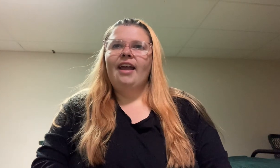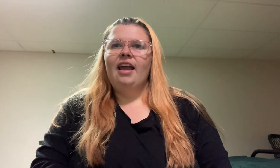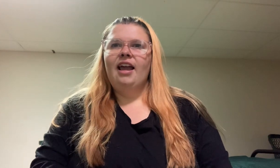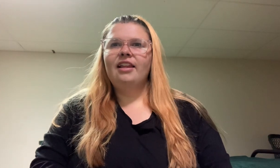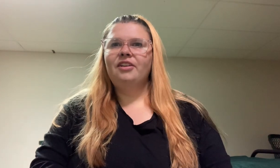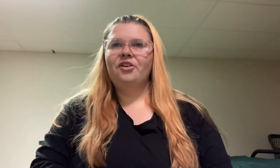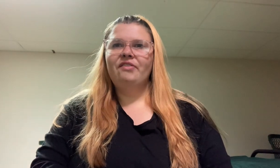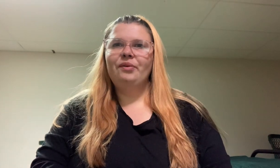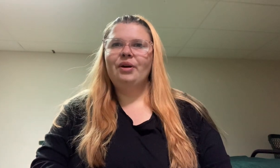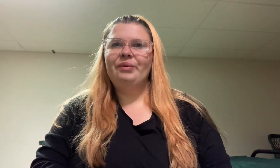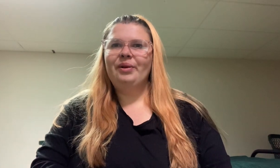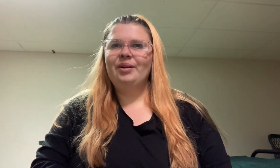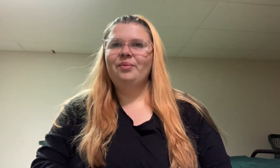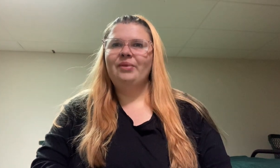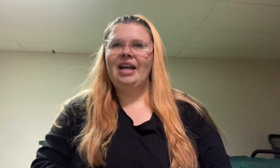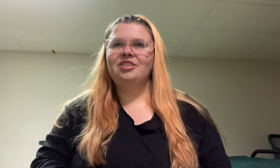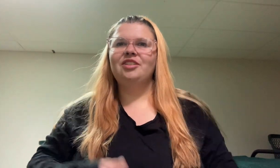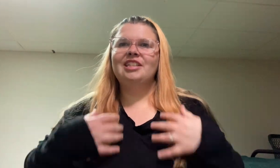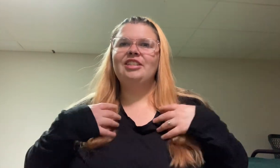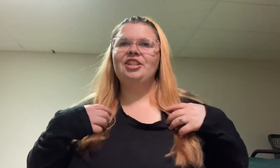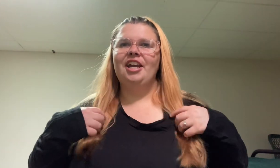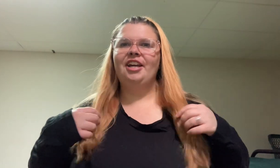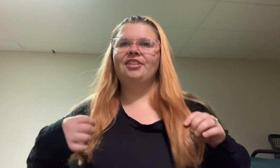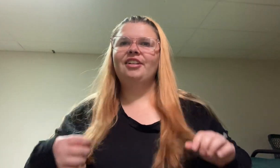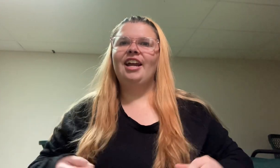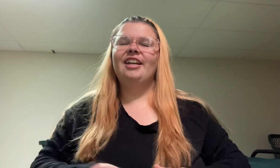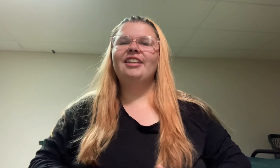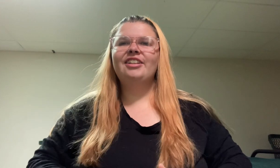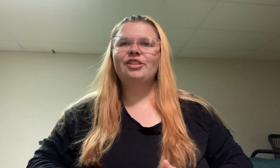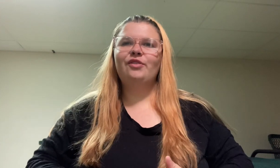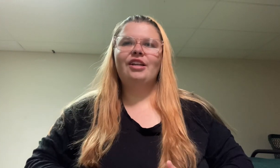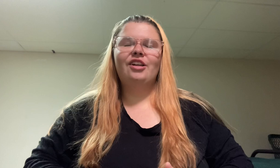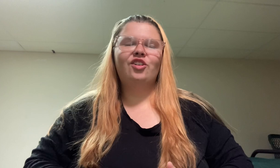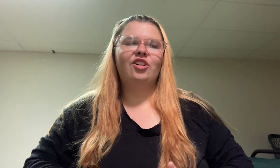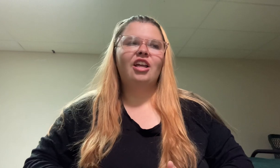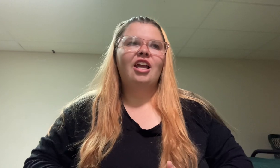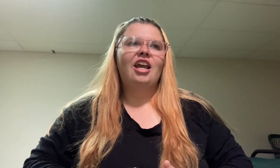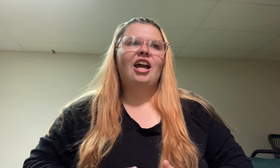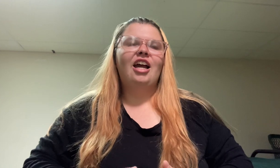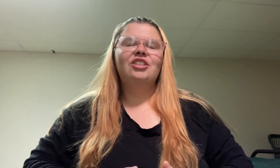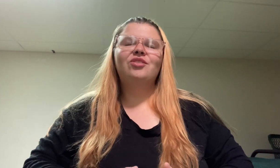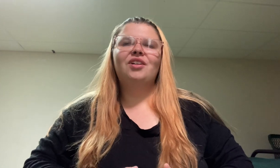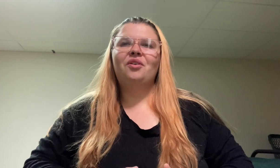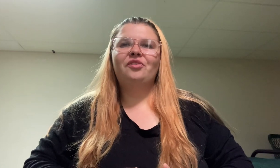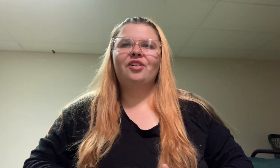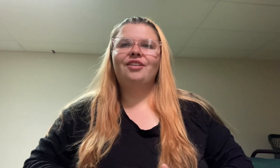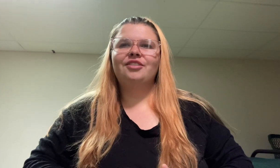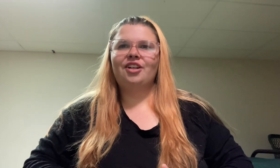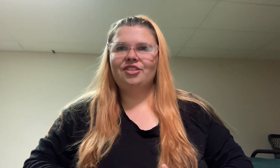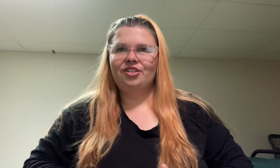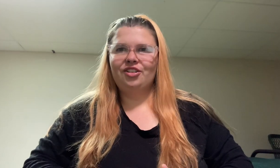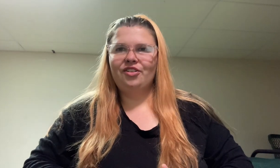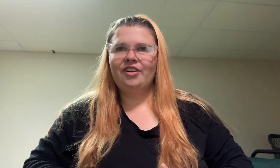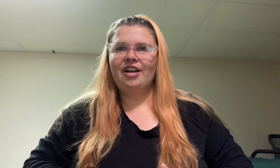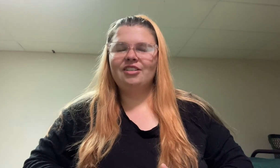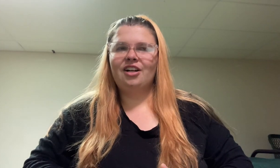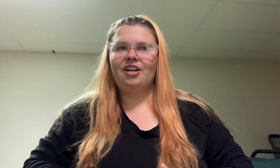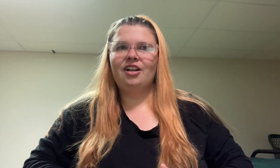Hello everyone, welcome back to this channel and in this video I just want to overall talk to you guys on